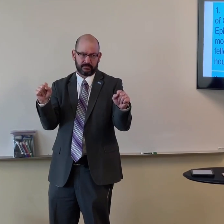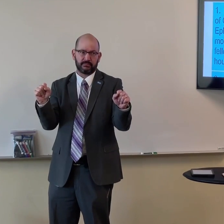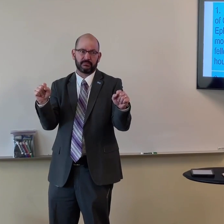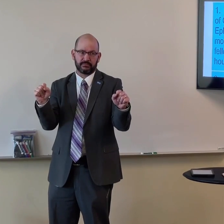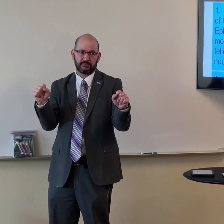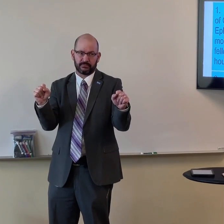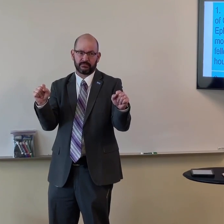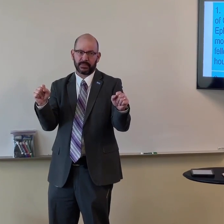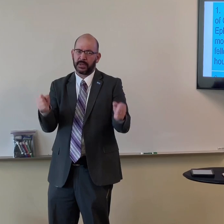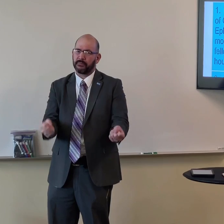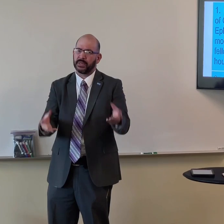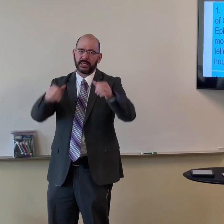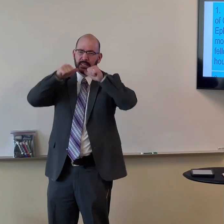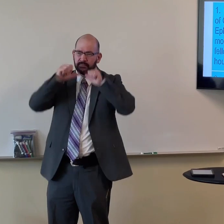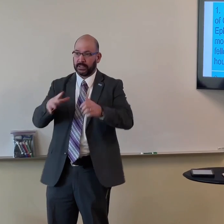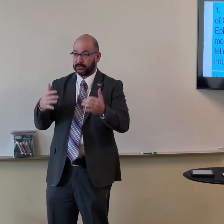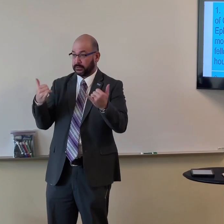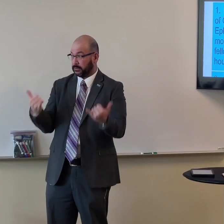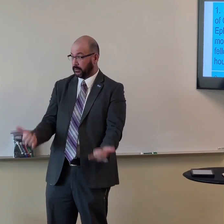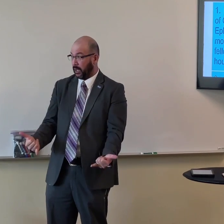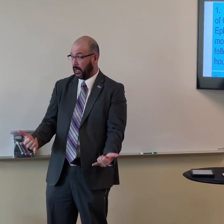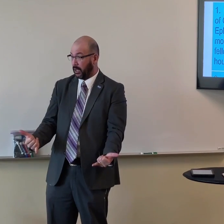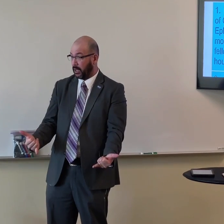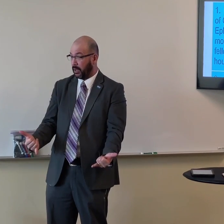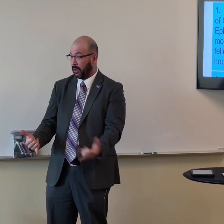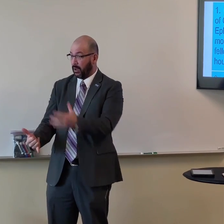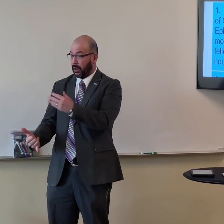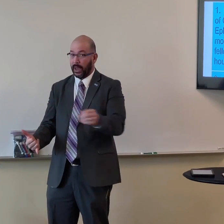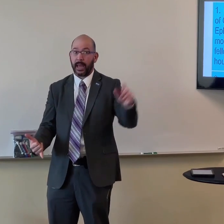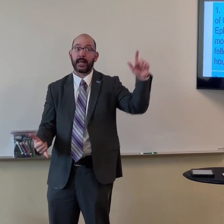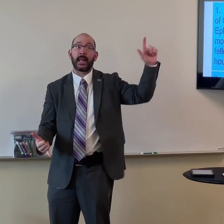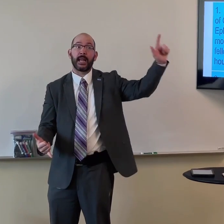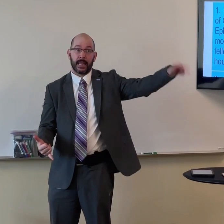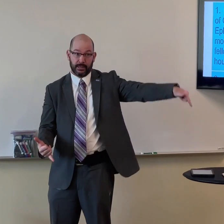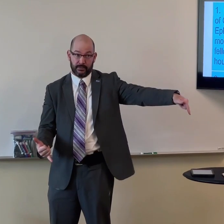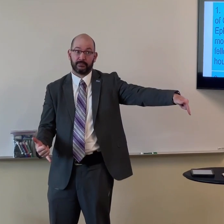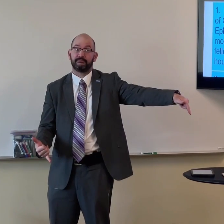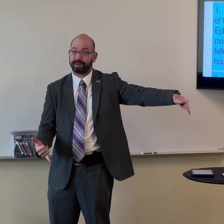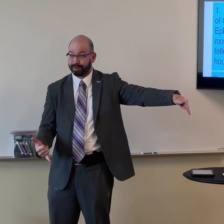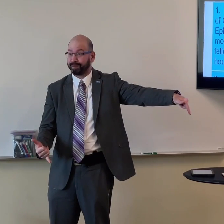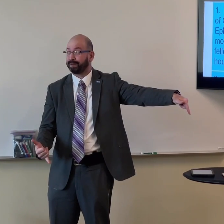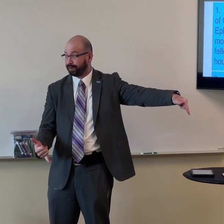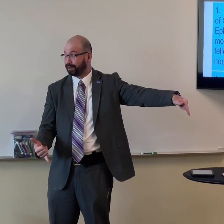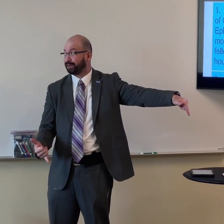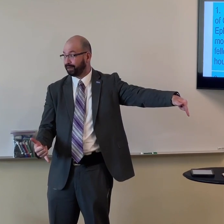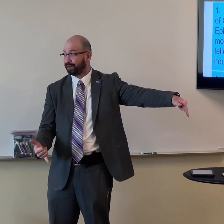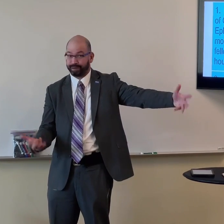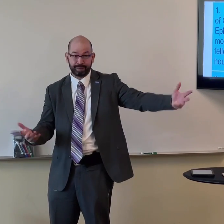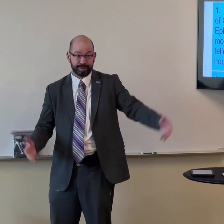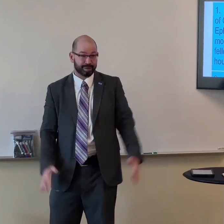Savior to be saved the blessings start now and they're very apparent later